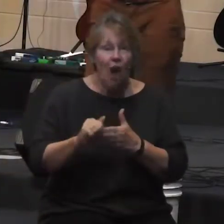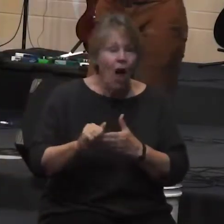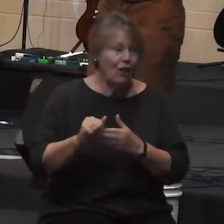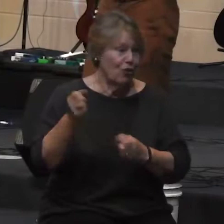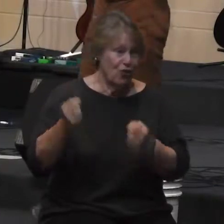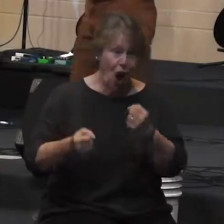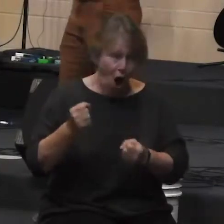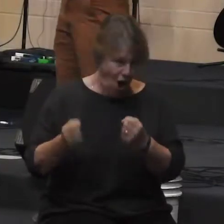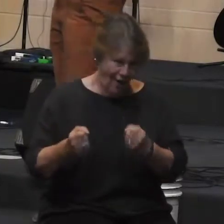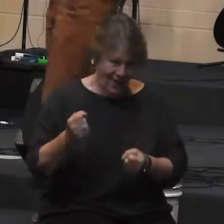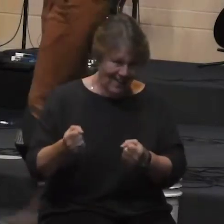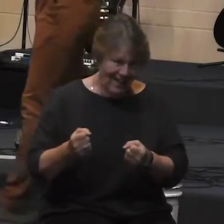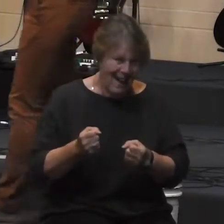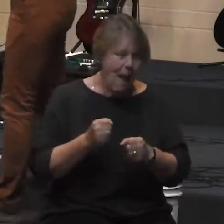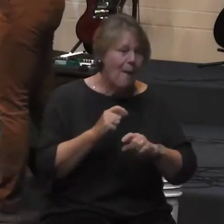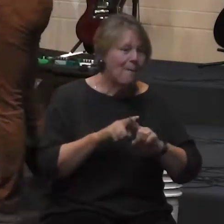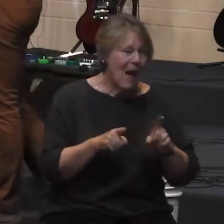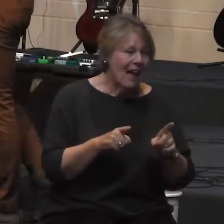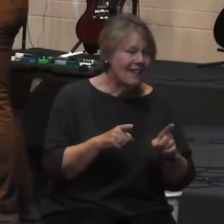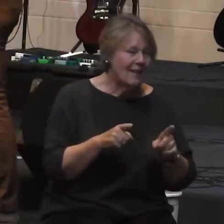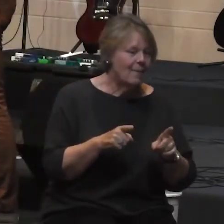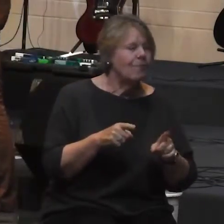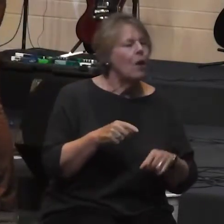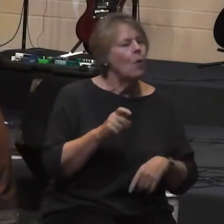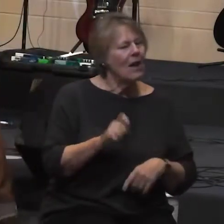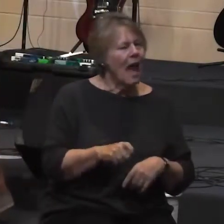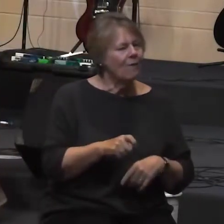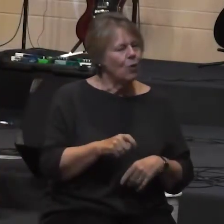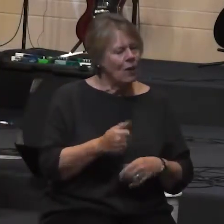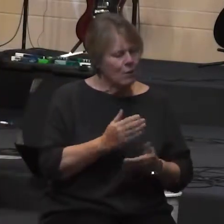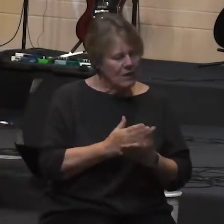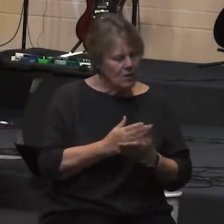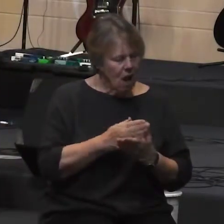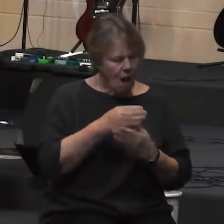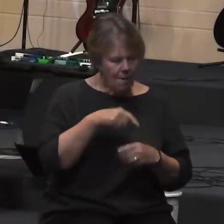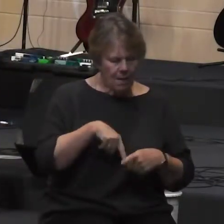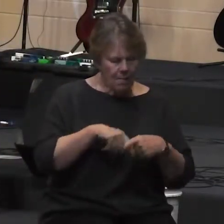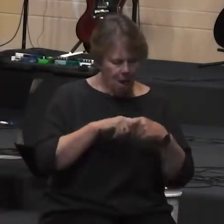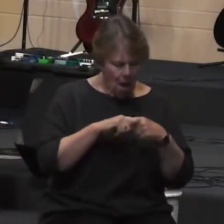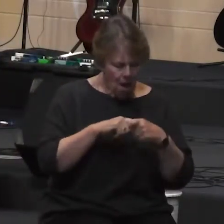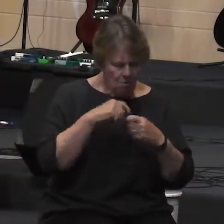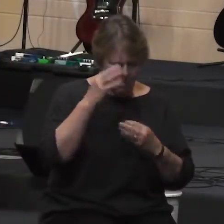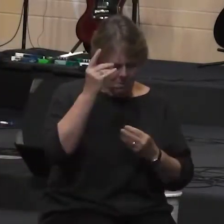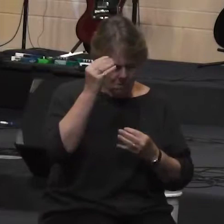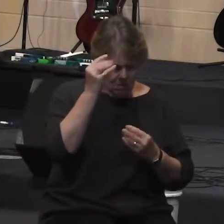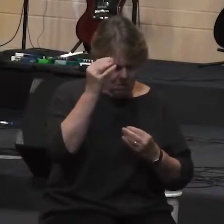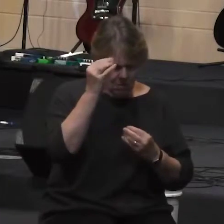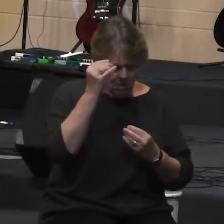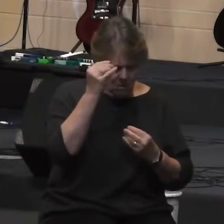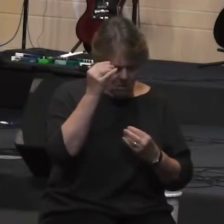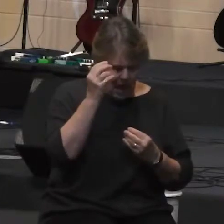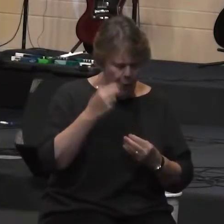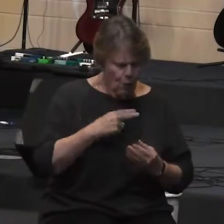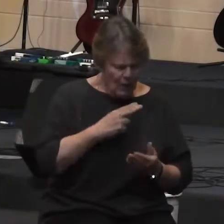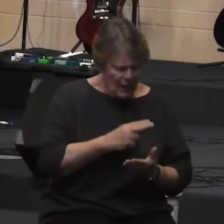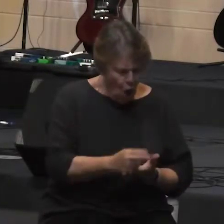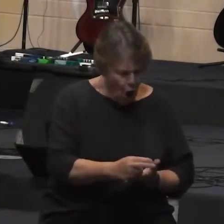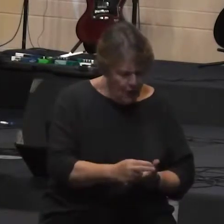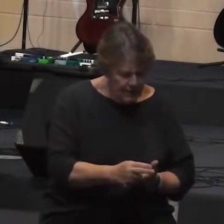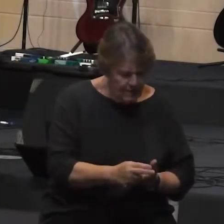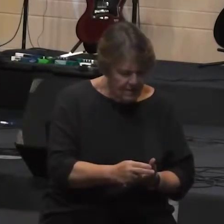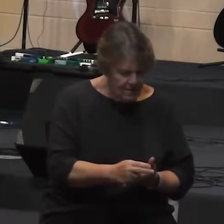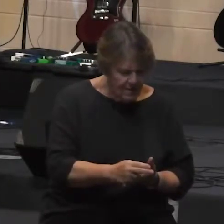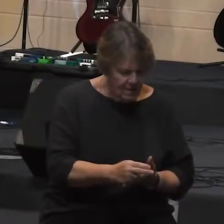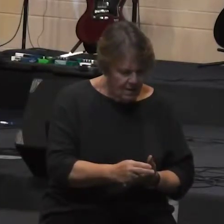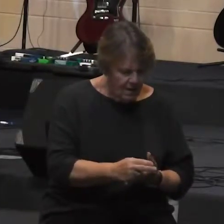was. And so we have to, if we stop and think about our needs, we have to pause and be honest about how we use the word